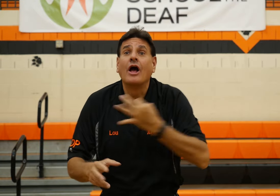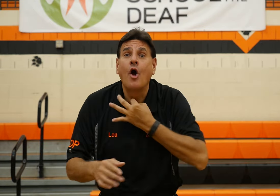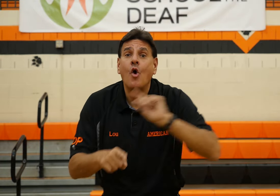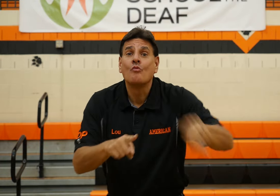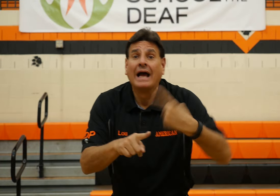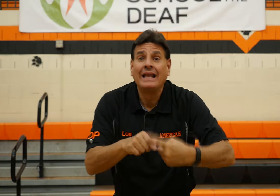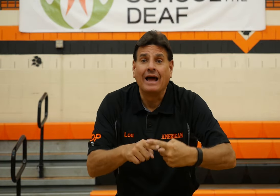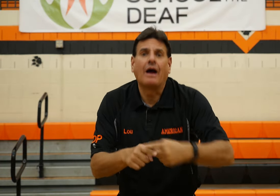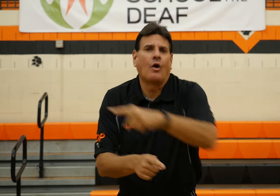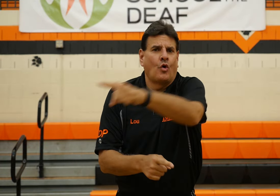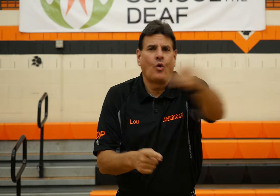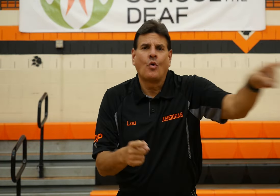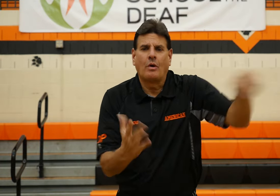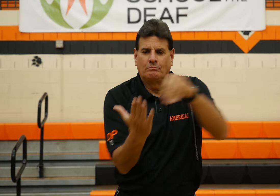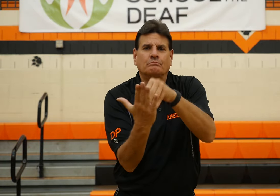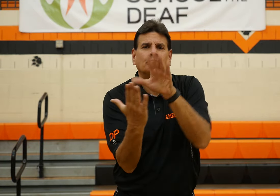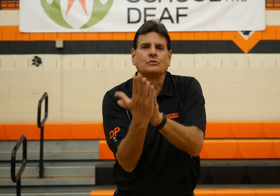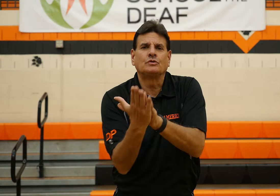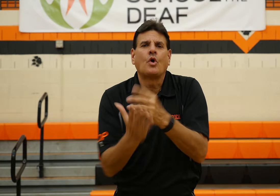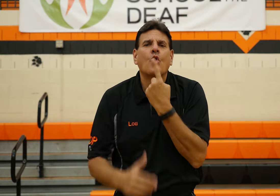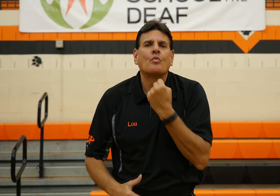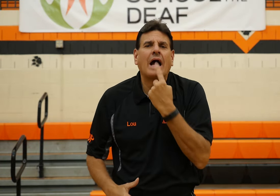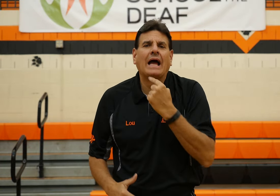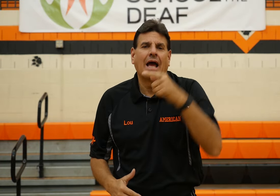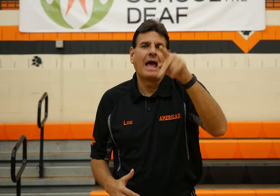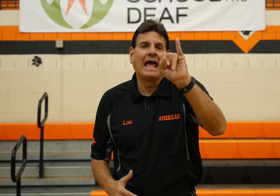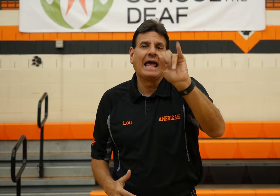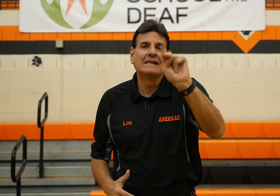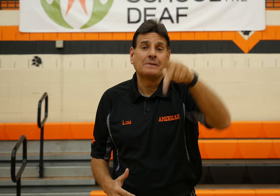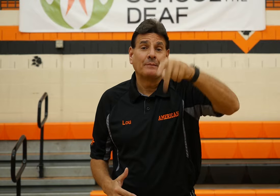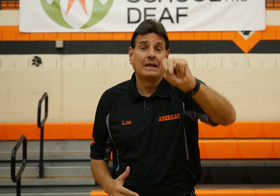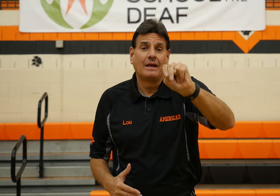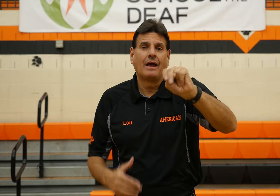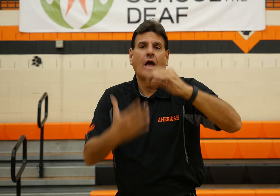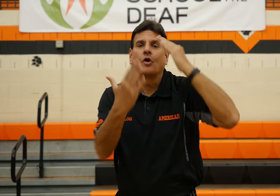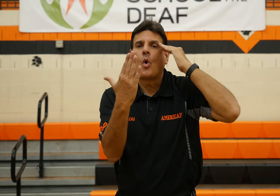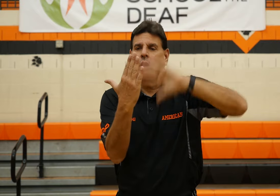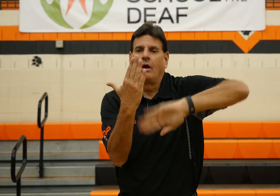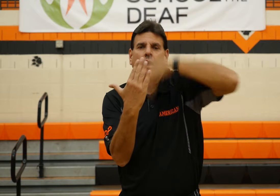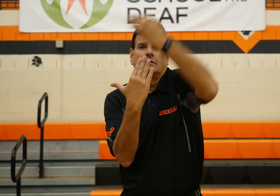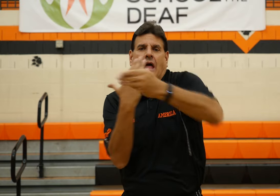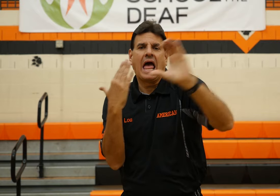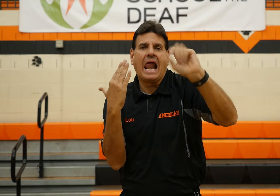And I'm sure you all want to know when this is, so you can mark it in red on your calendar.